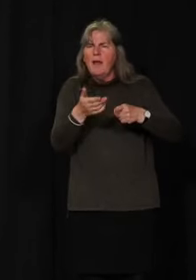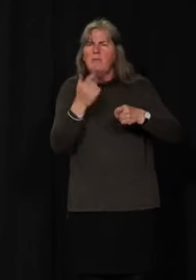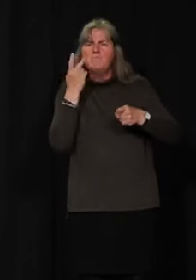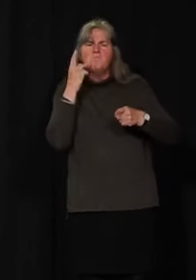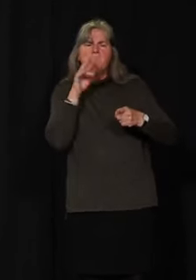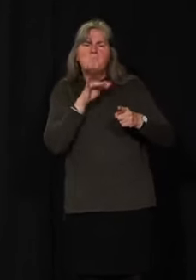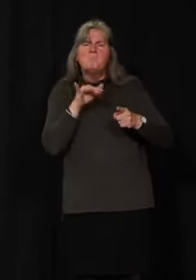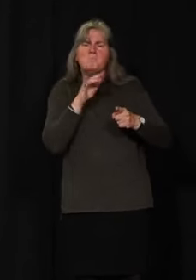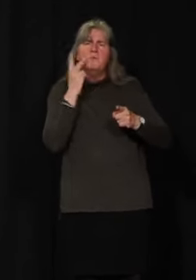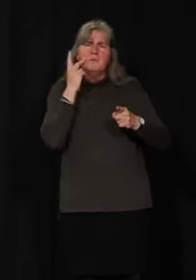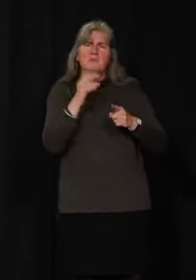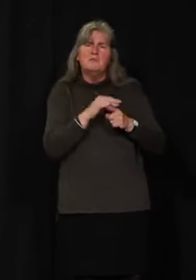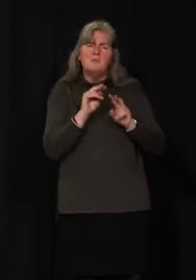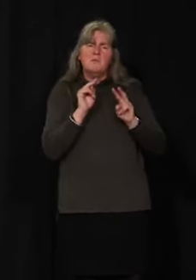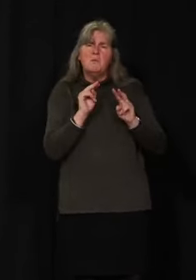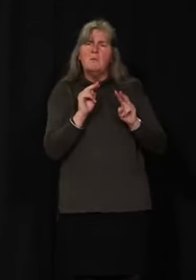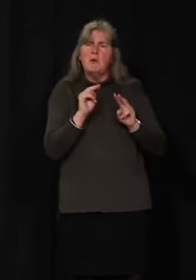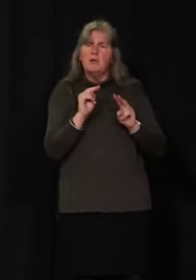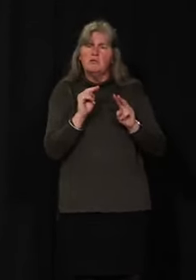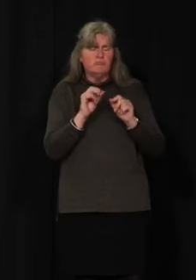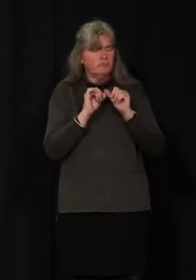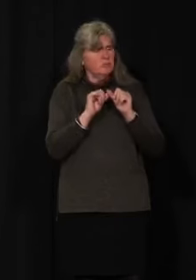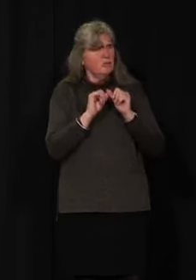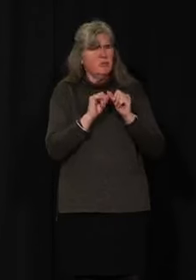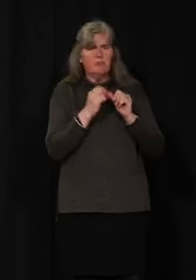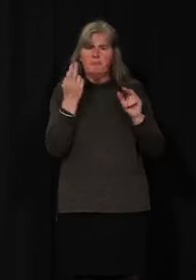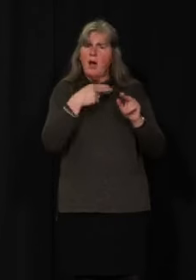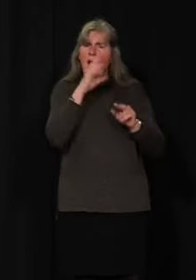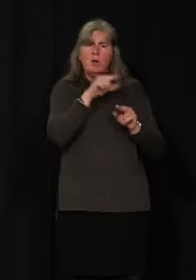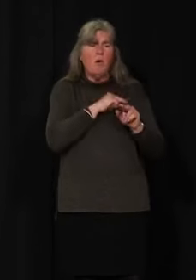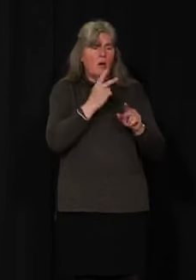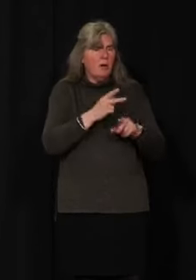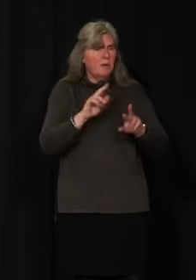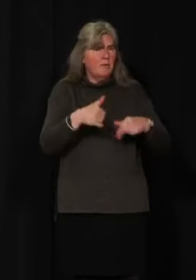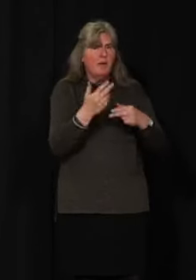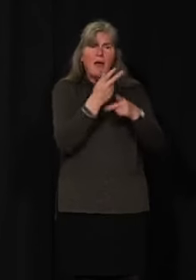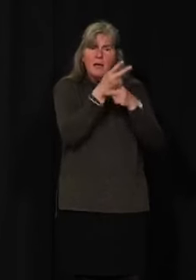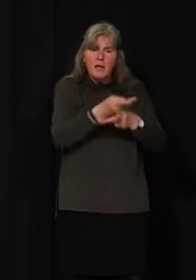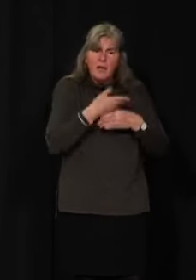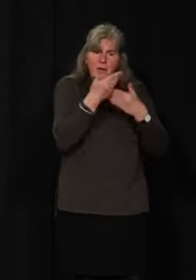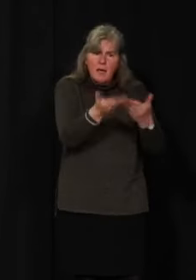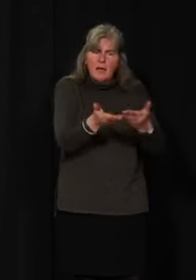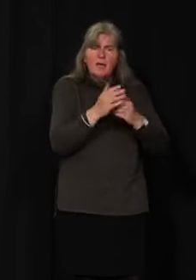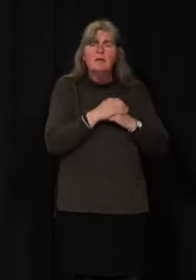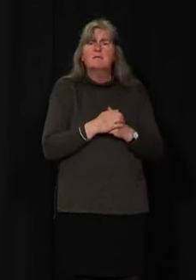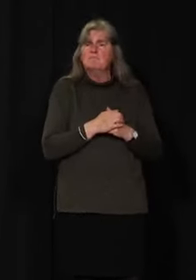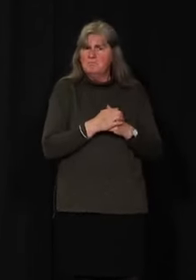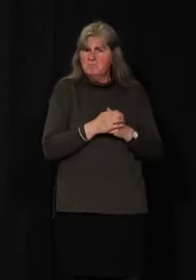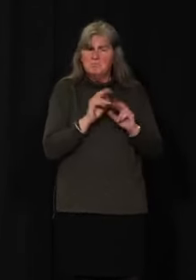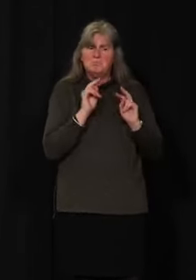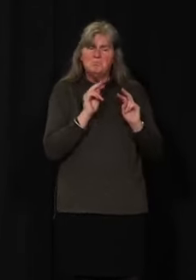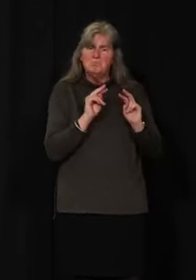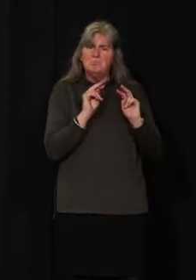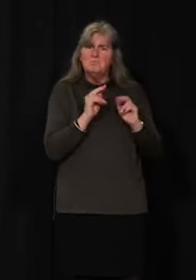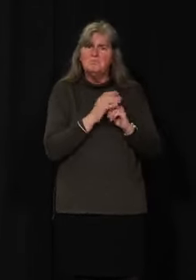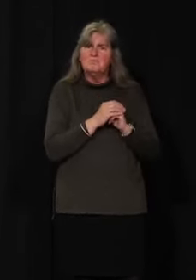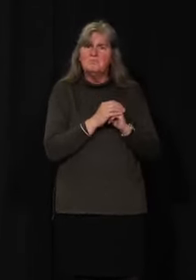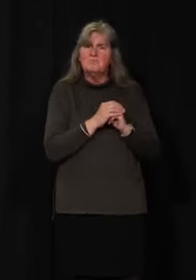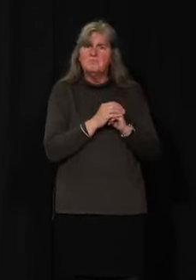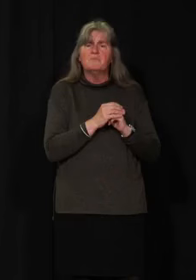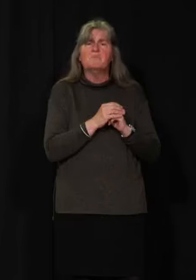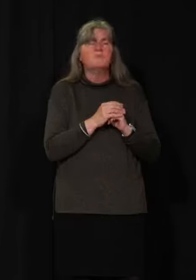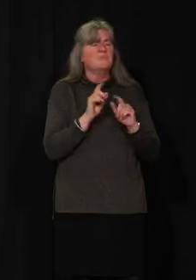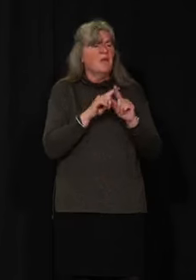we keep an eye on providing them that quality care and that they can provide the quality care for the kids and early